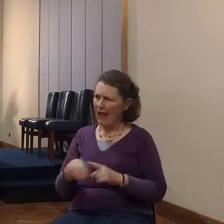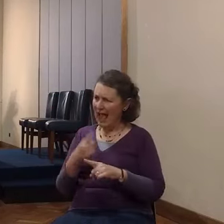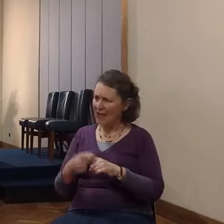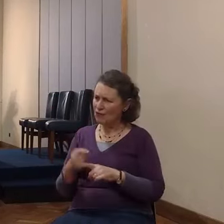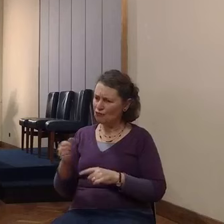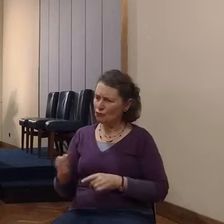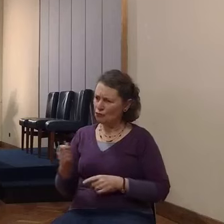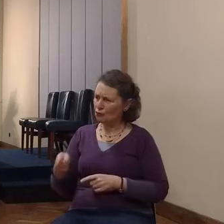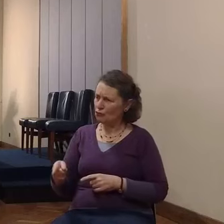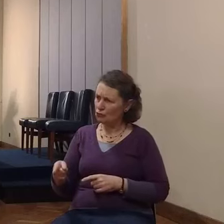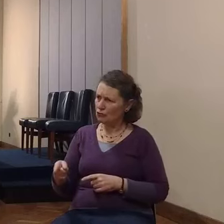of faith.